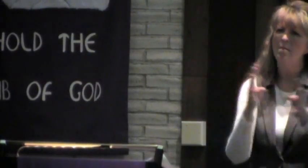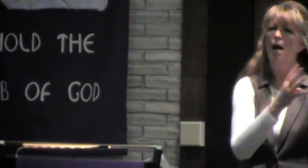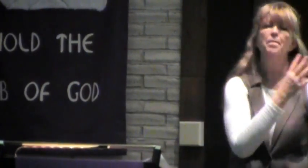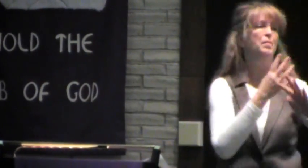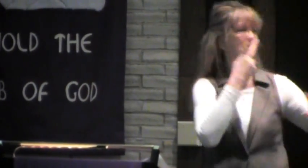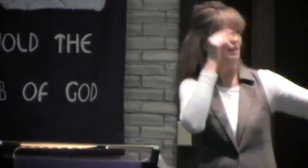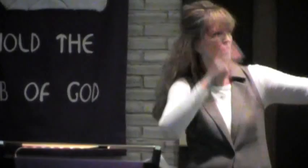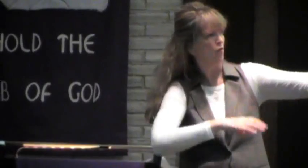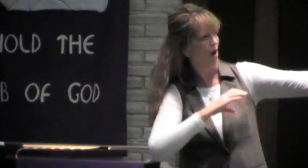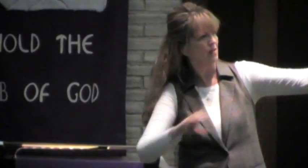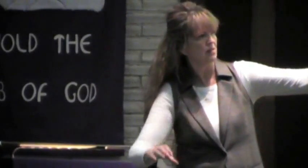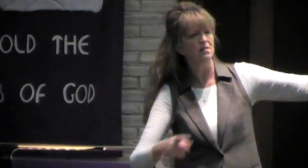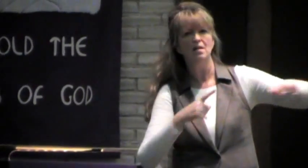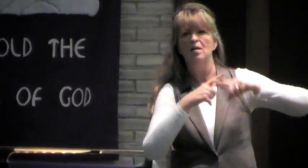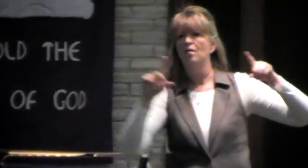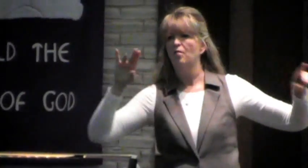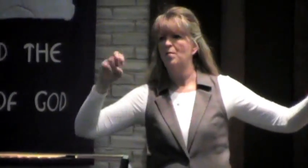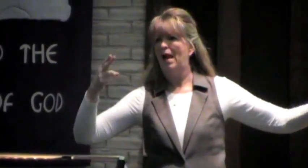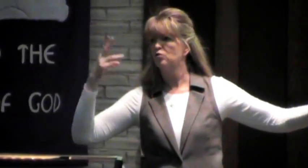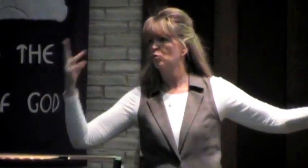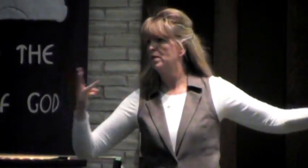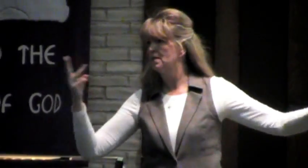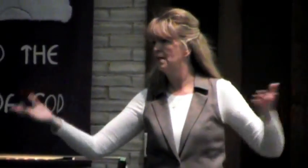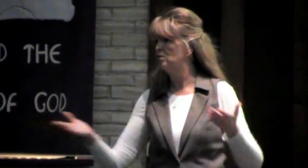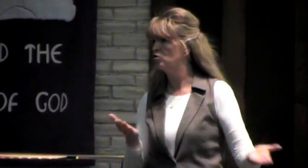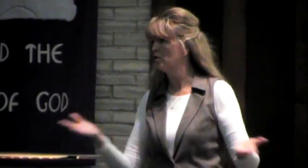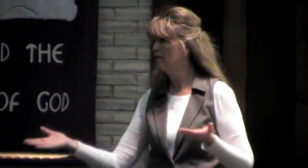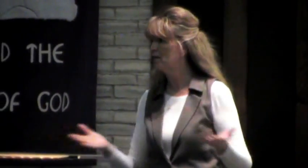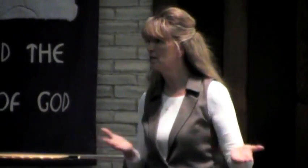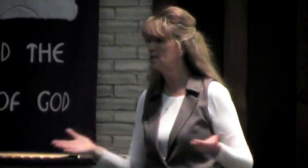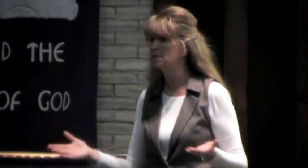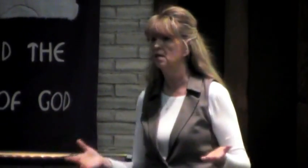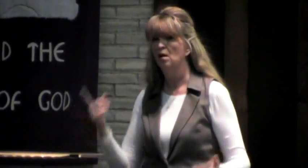today is a day for the Lord's table. So I'd like you to...